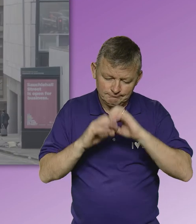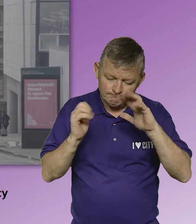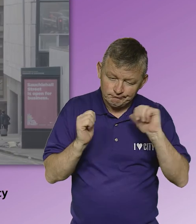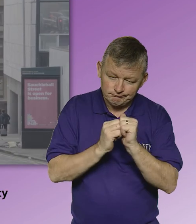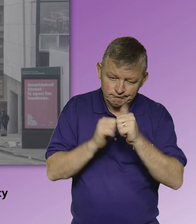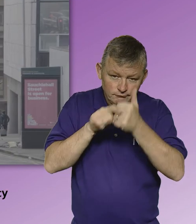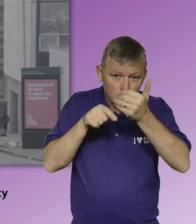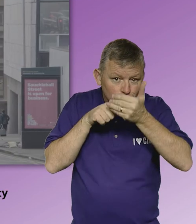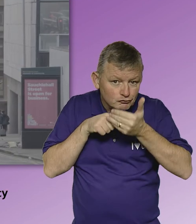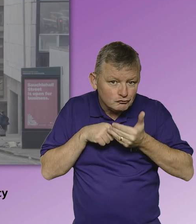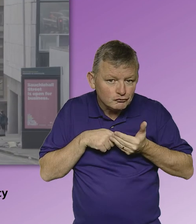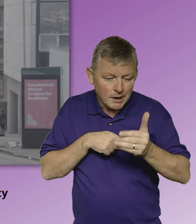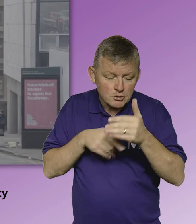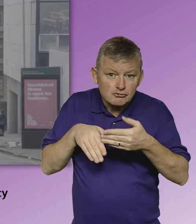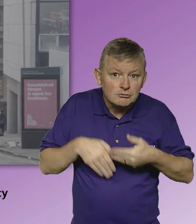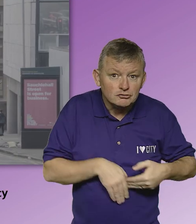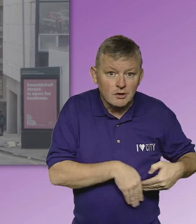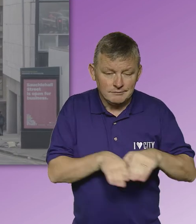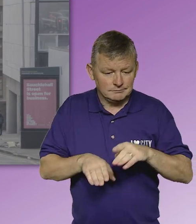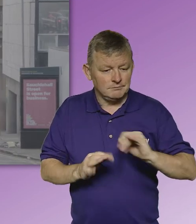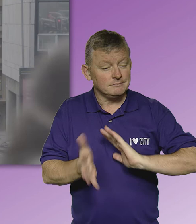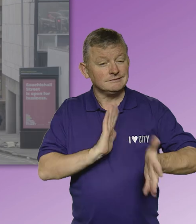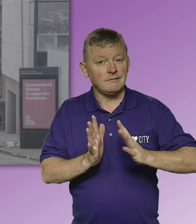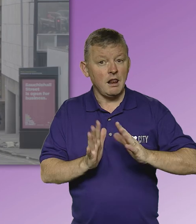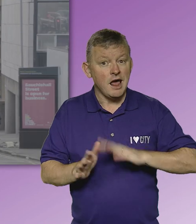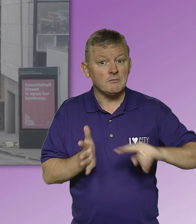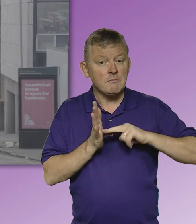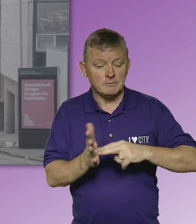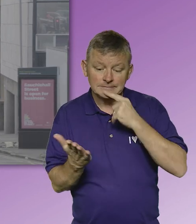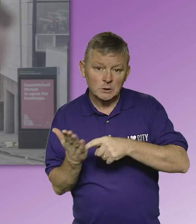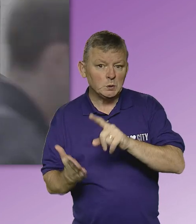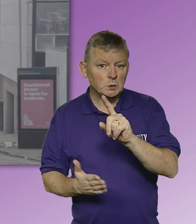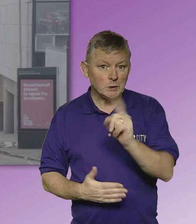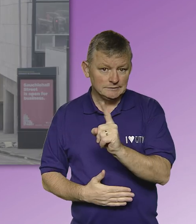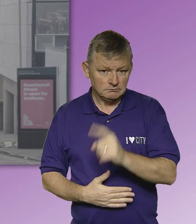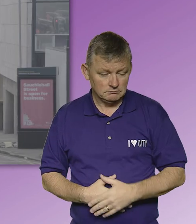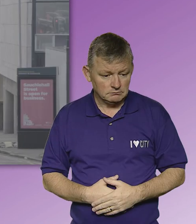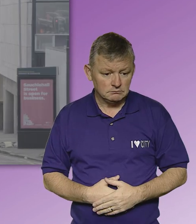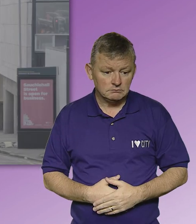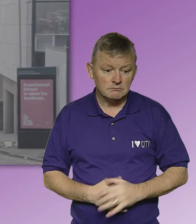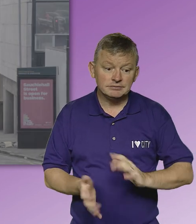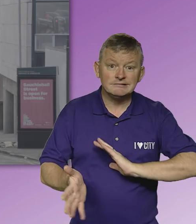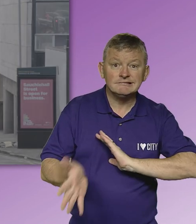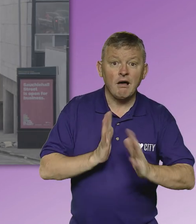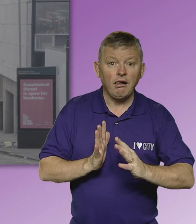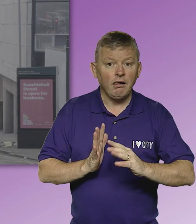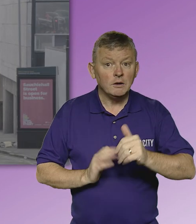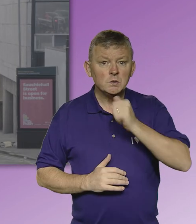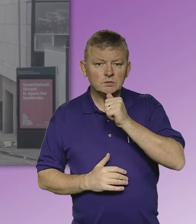We share the long-term goal for democracy set out in the BSL National Plan, which is BSL